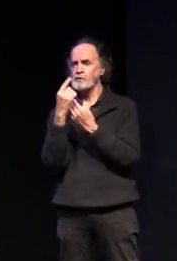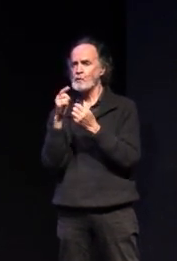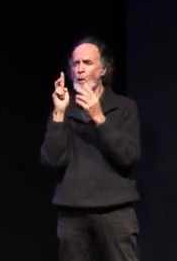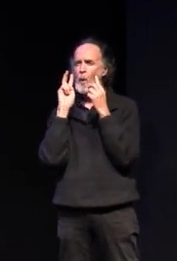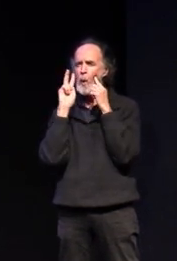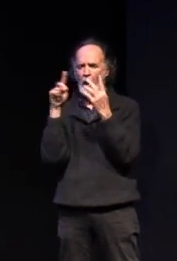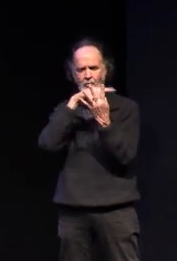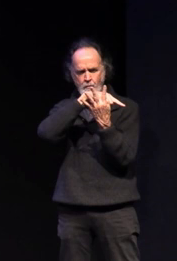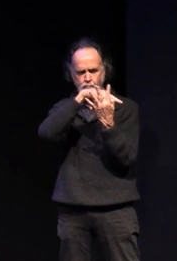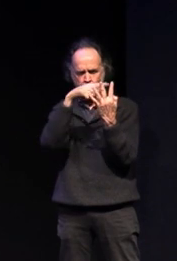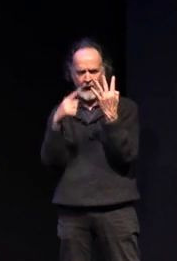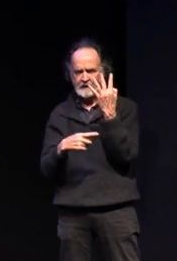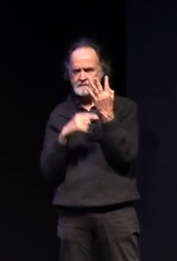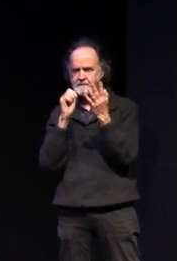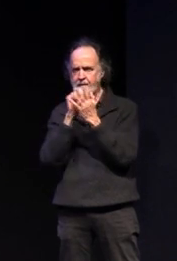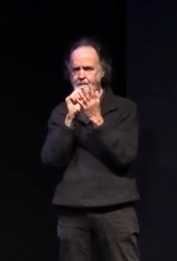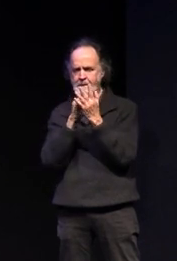range